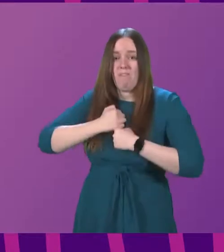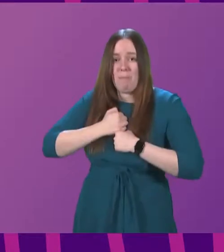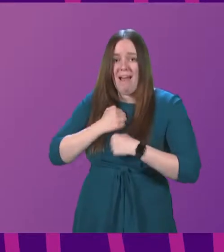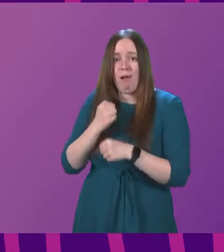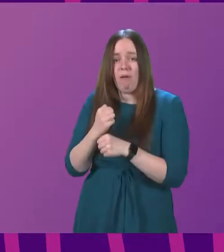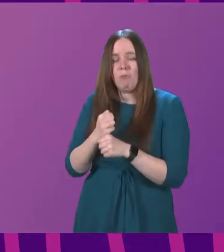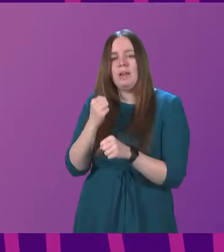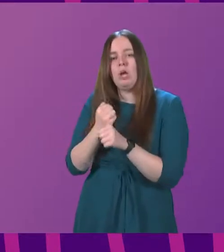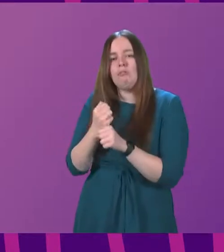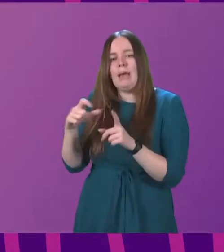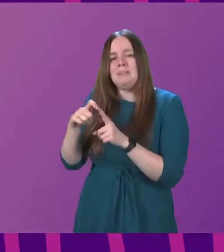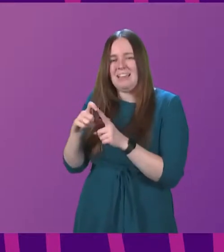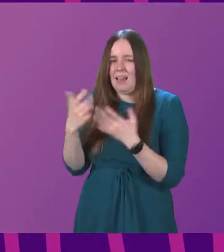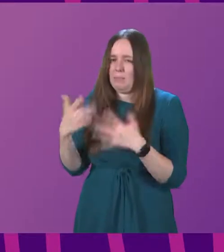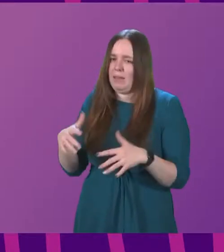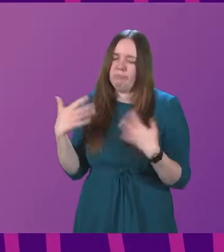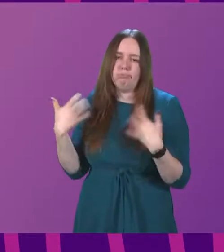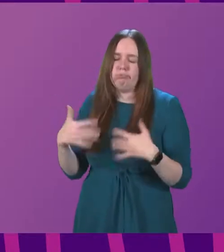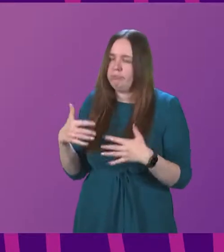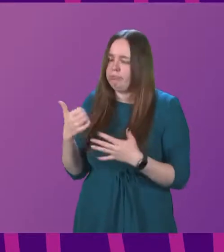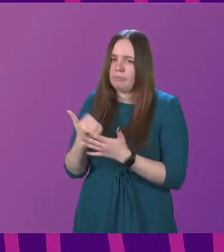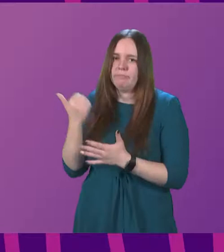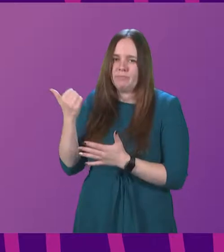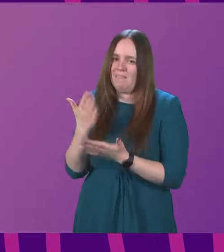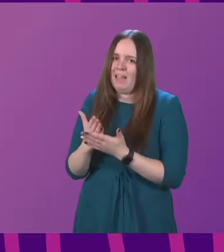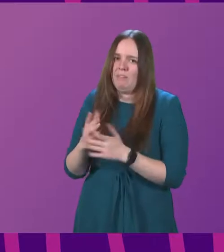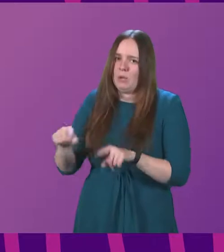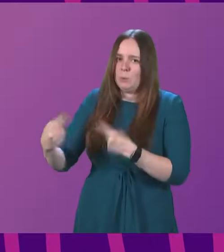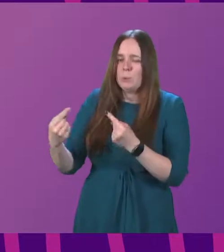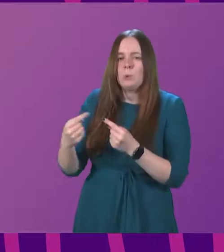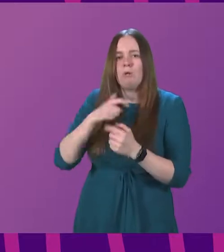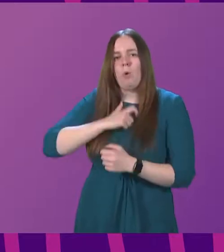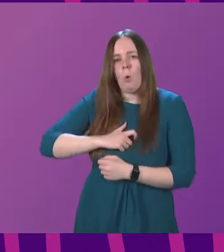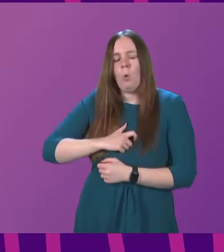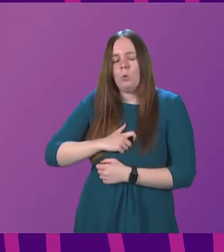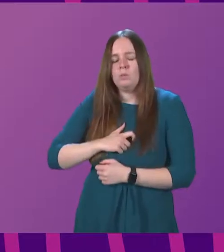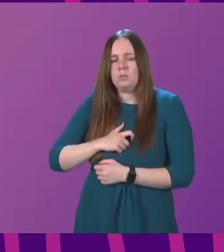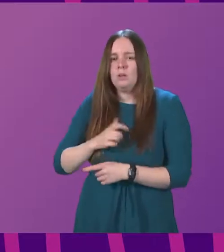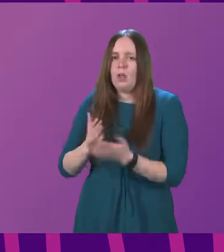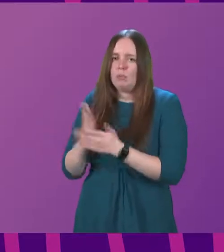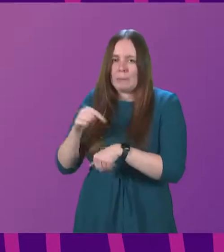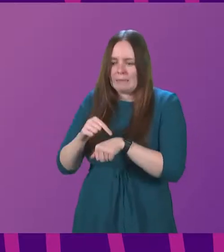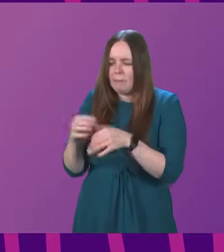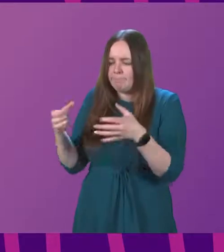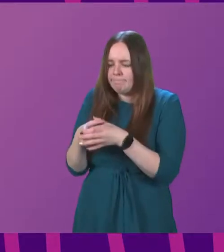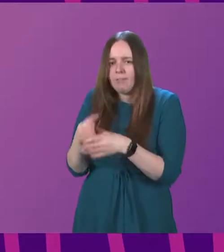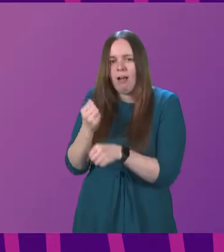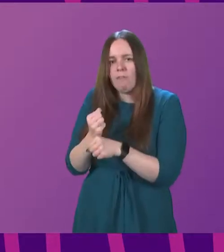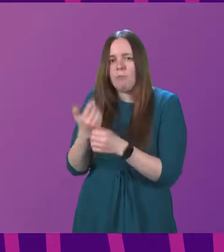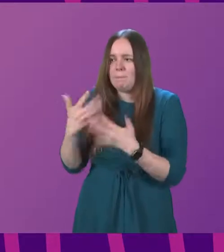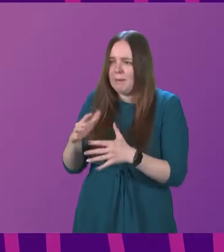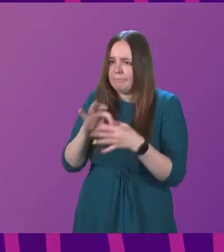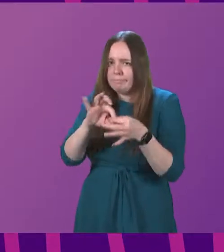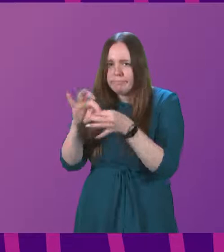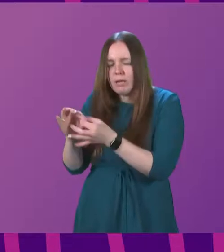Day has performed excellently in very demanding roles. In a period of minority government, he built trust and constructive